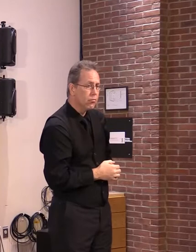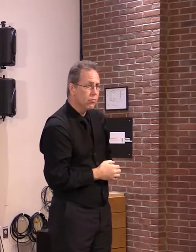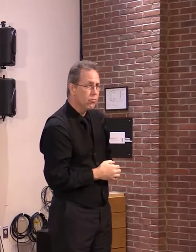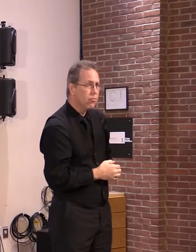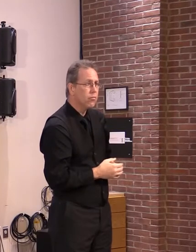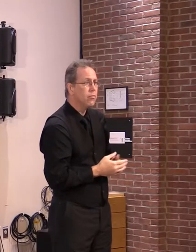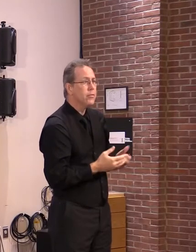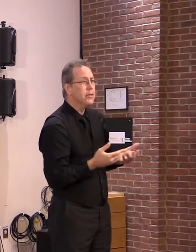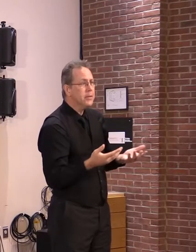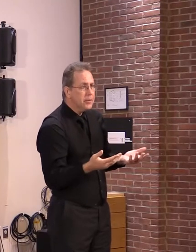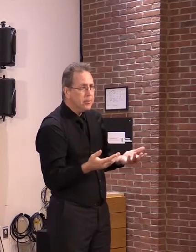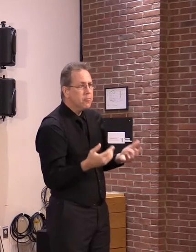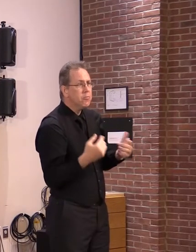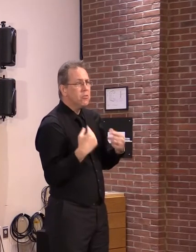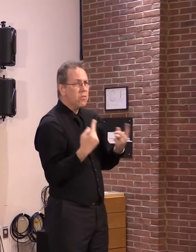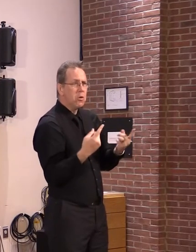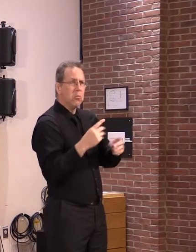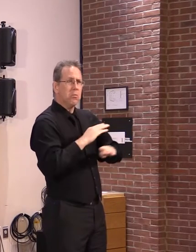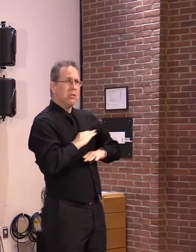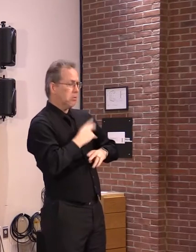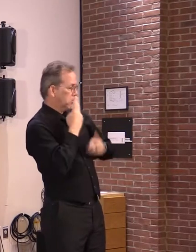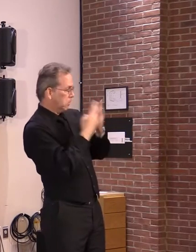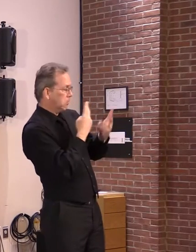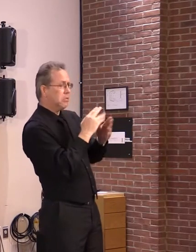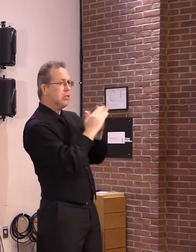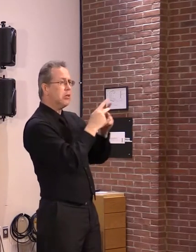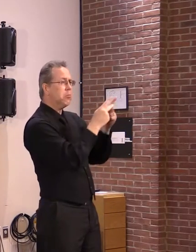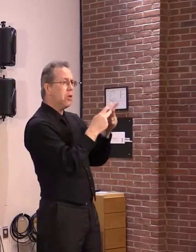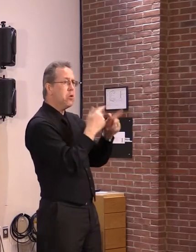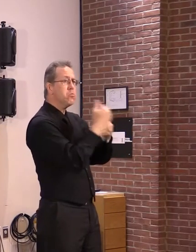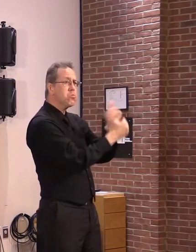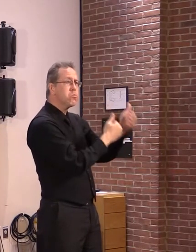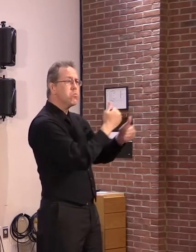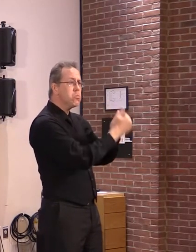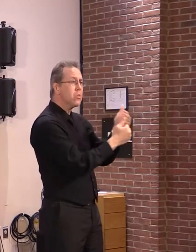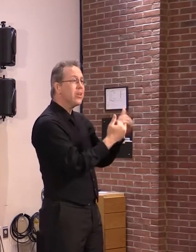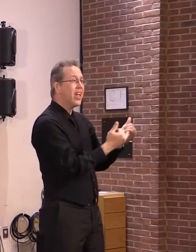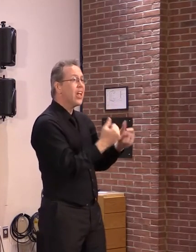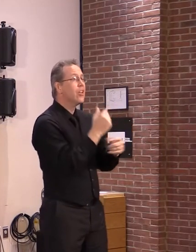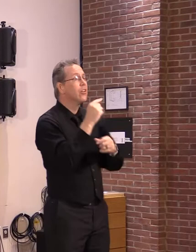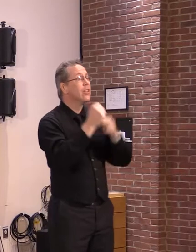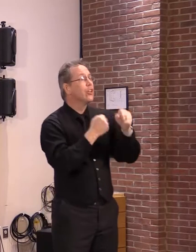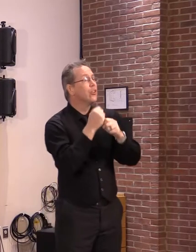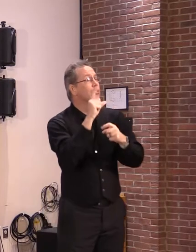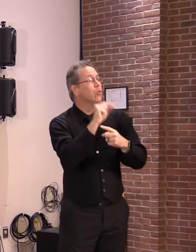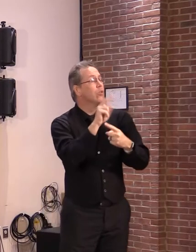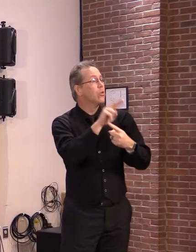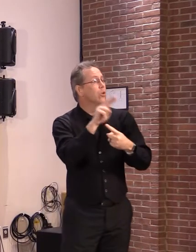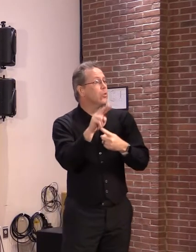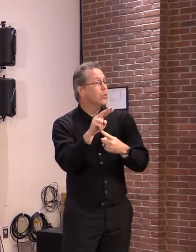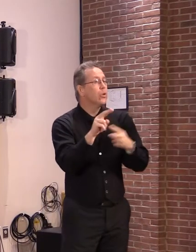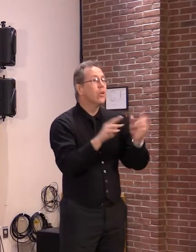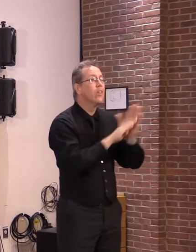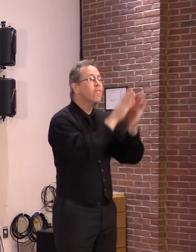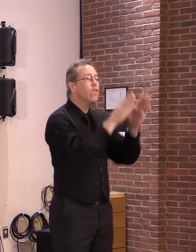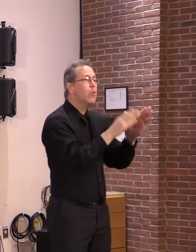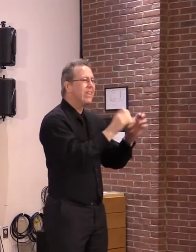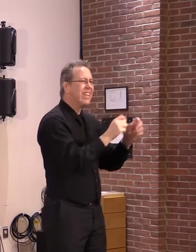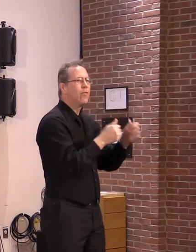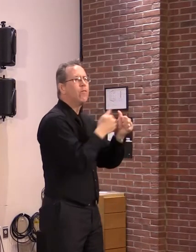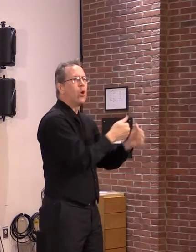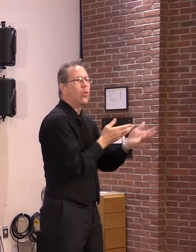done its job. And where we're at is 2022 is a year in which the developer needs to deliver. They